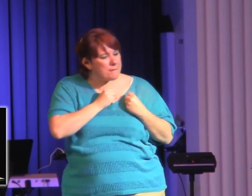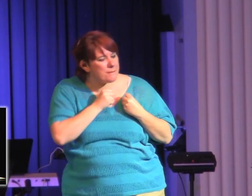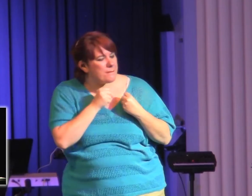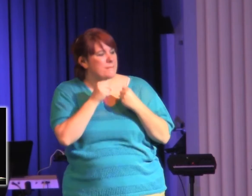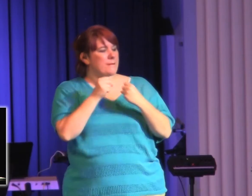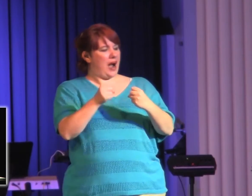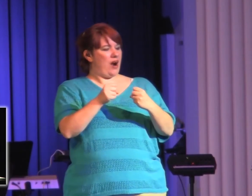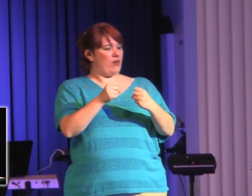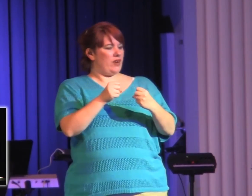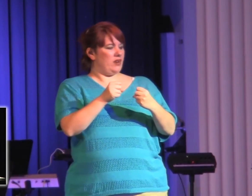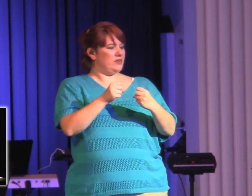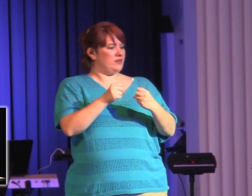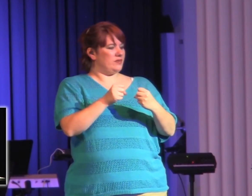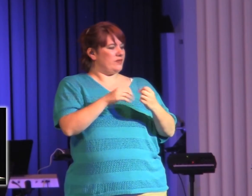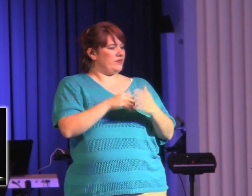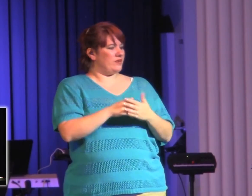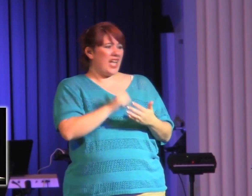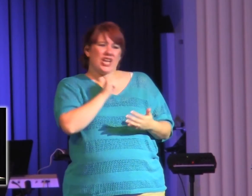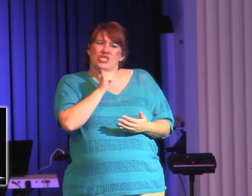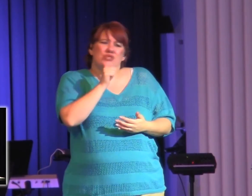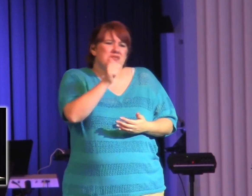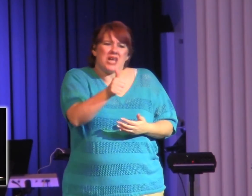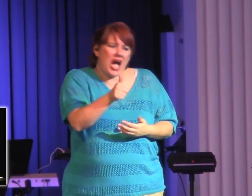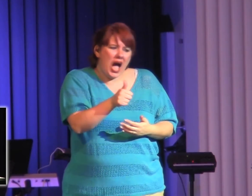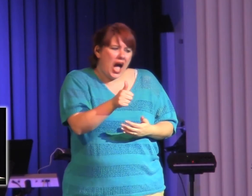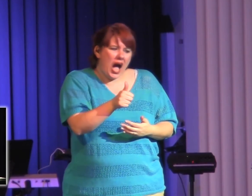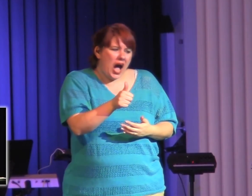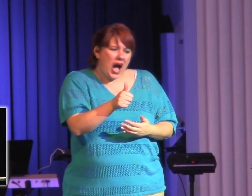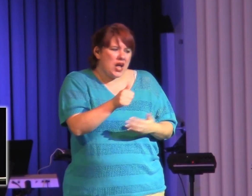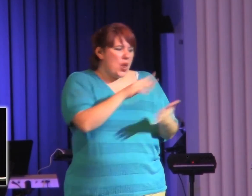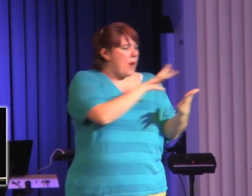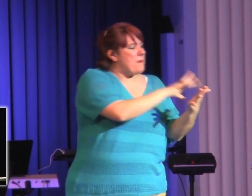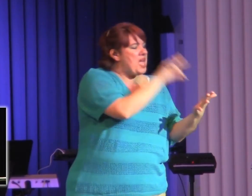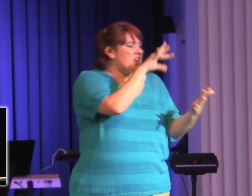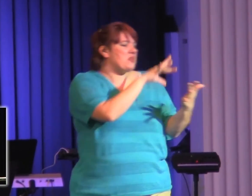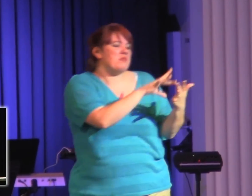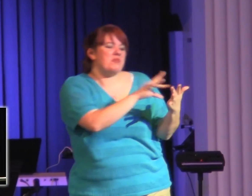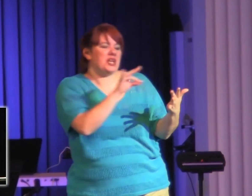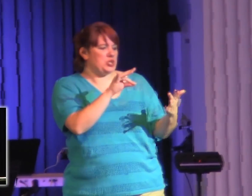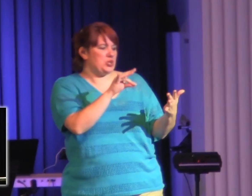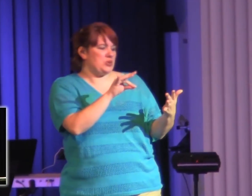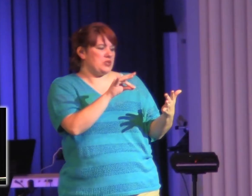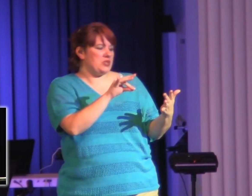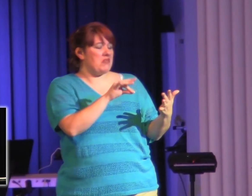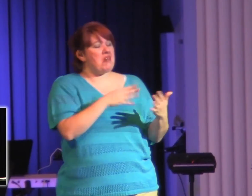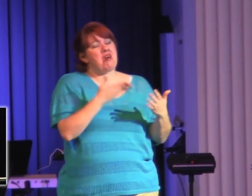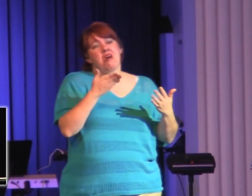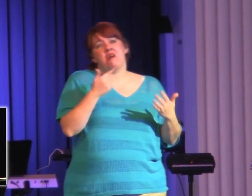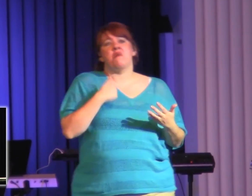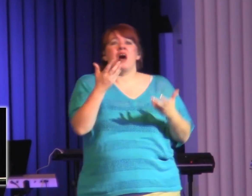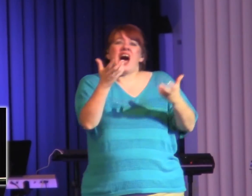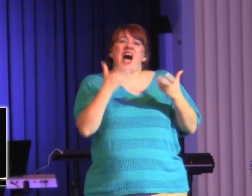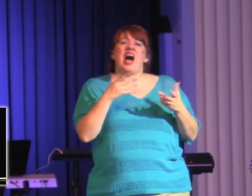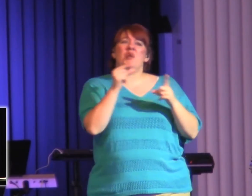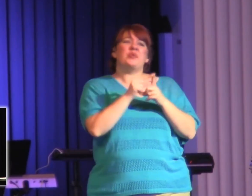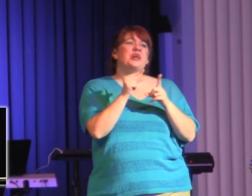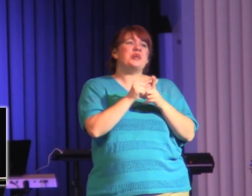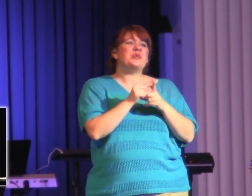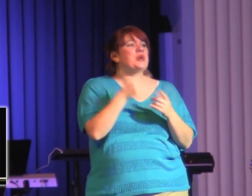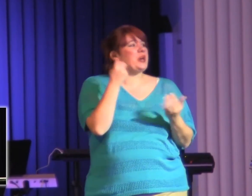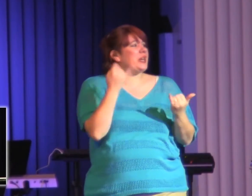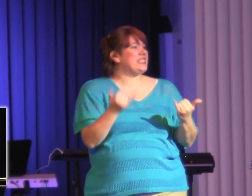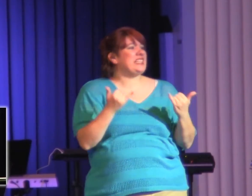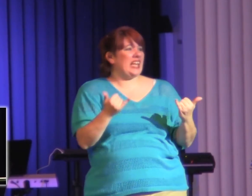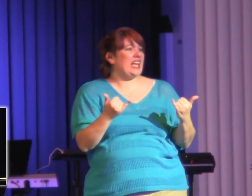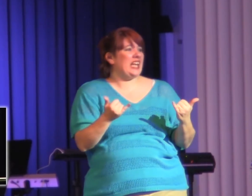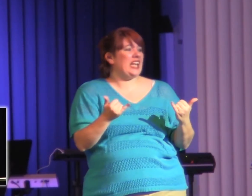Bible roulette with it. Okay. Meaning I'm just going to read whatever. I'm looking for a word today. You know, Judas hung himself. I mean,